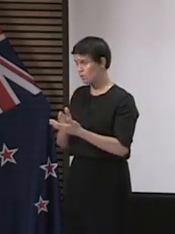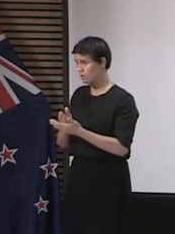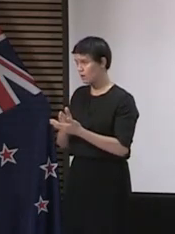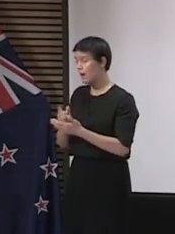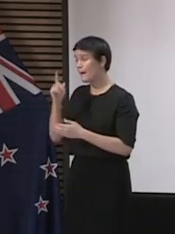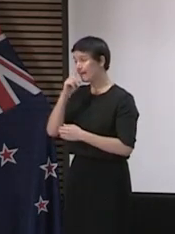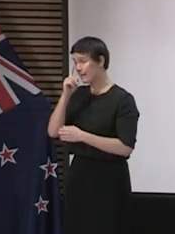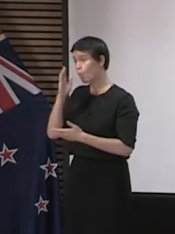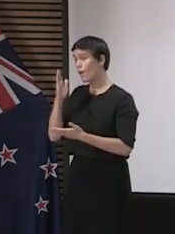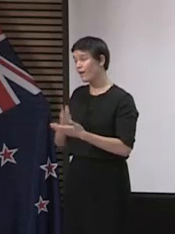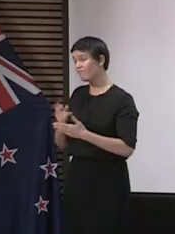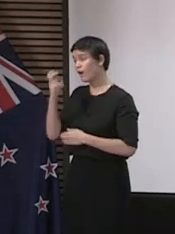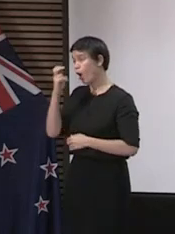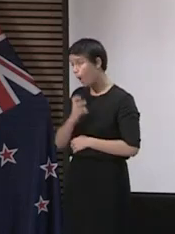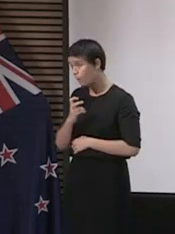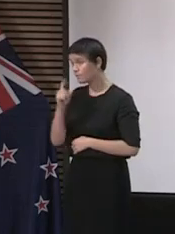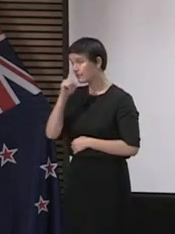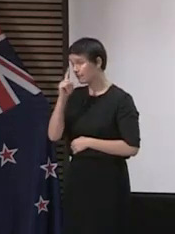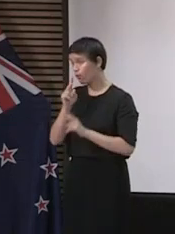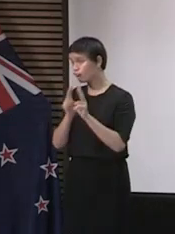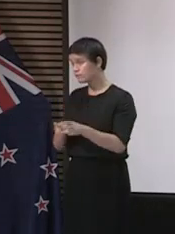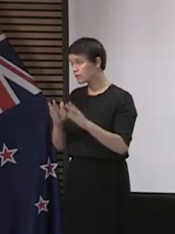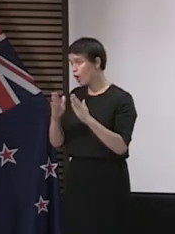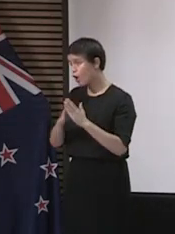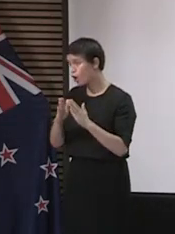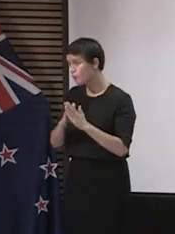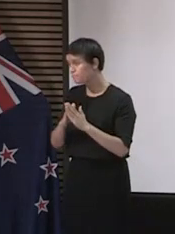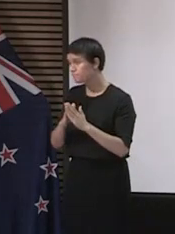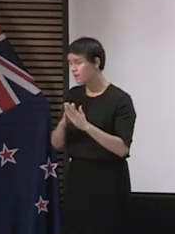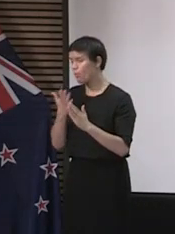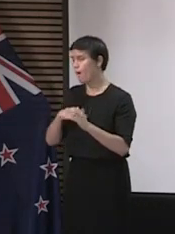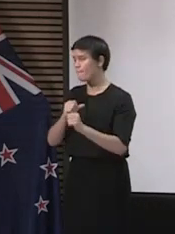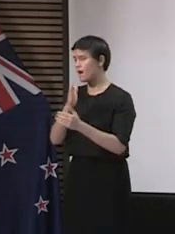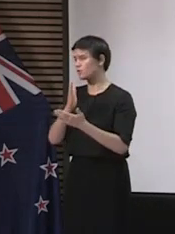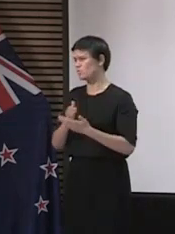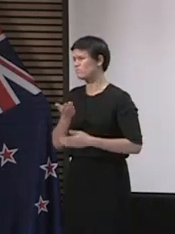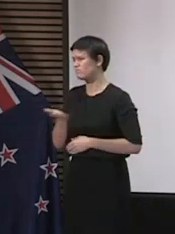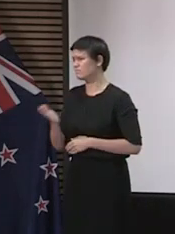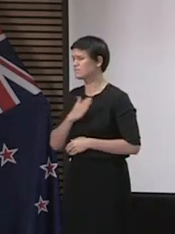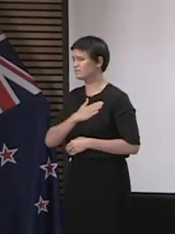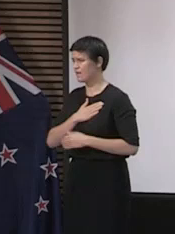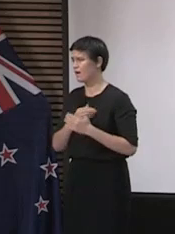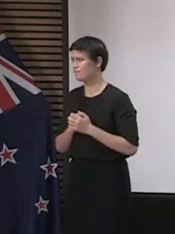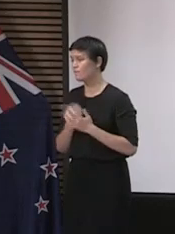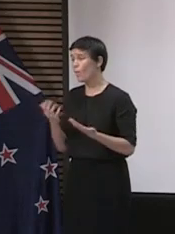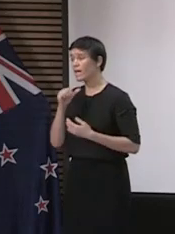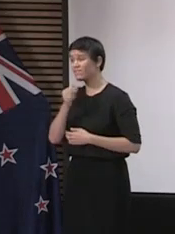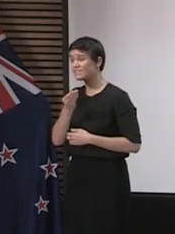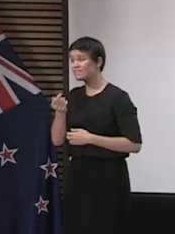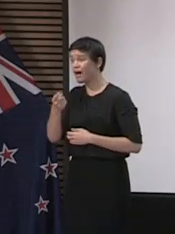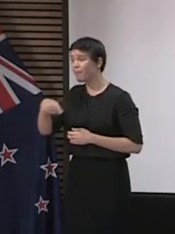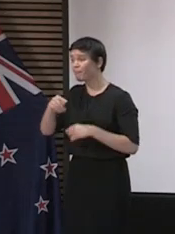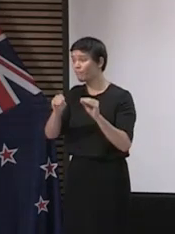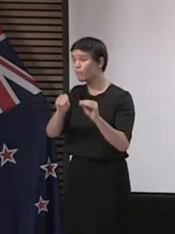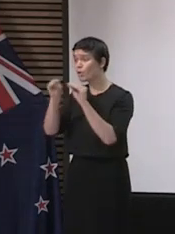aged residential care facilities and those who may be being admitted or readmitted after they've been to hospital. And so I've reached out to the